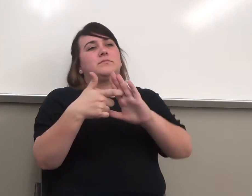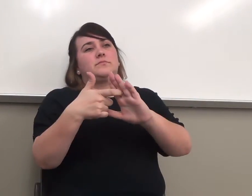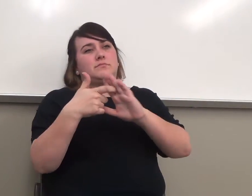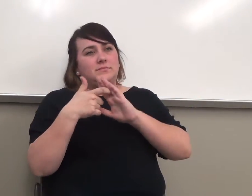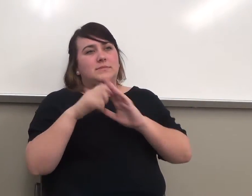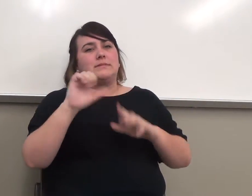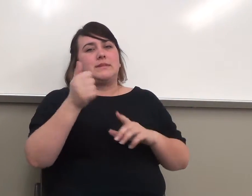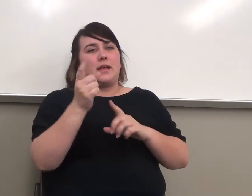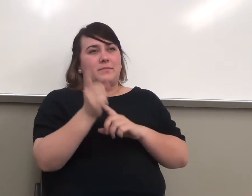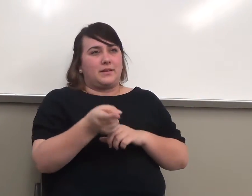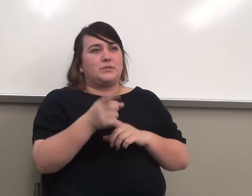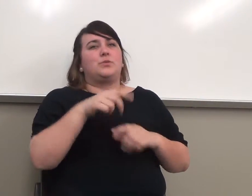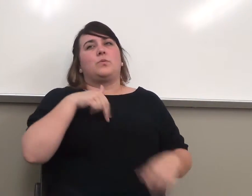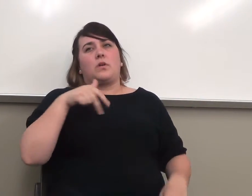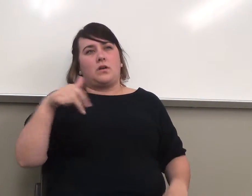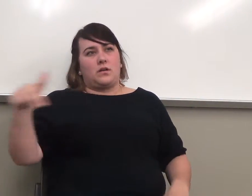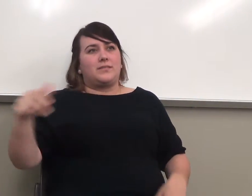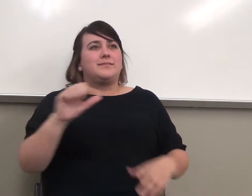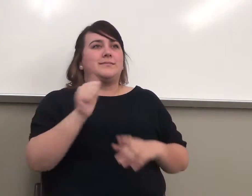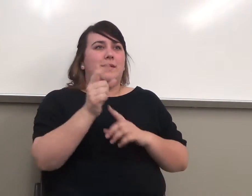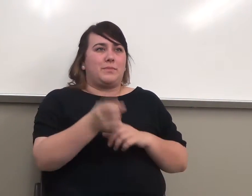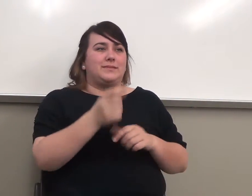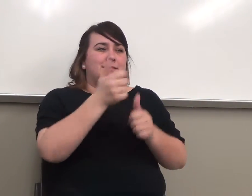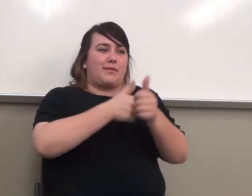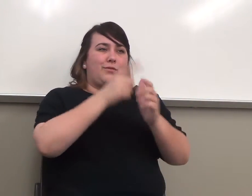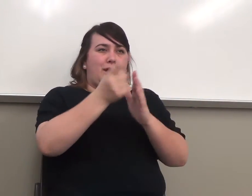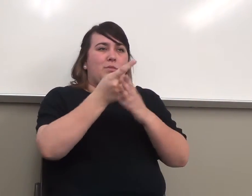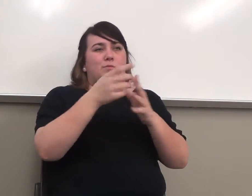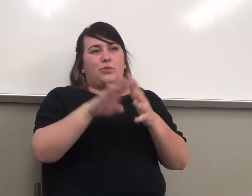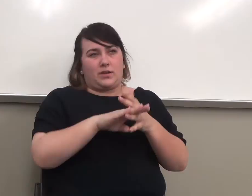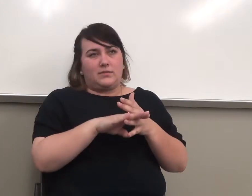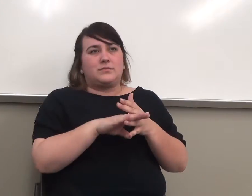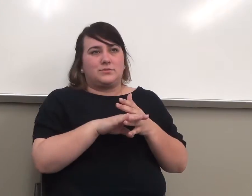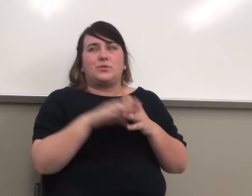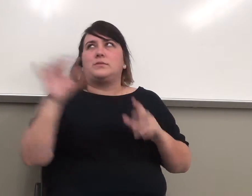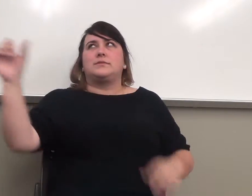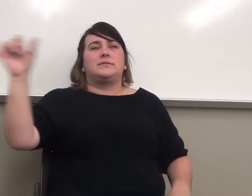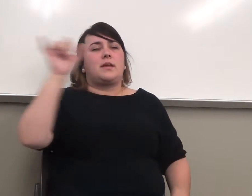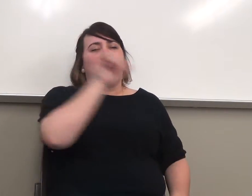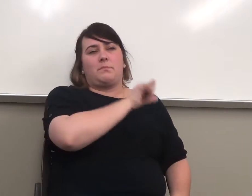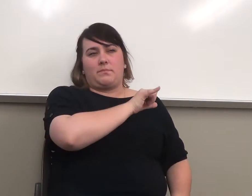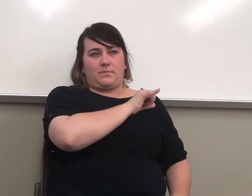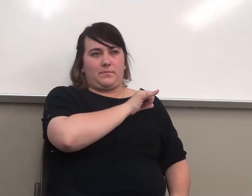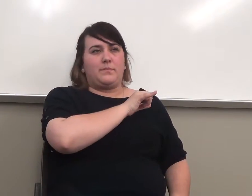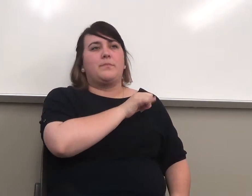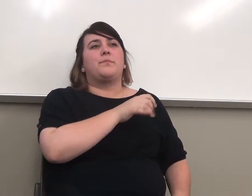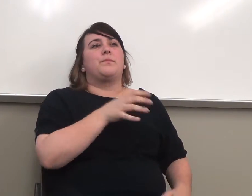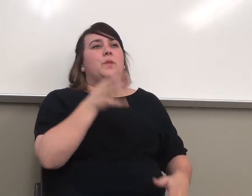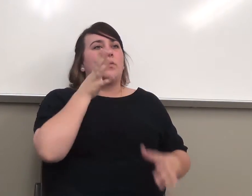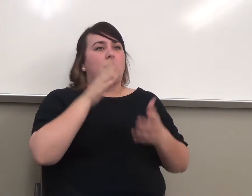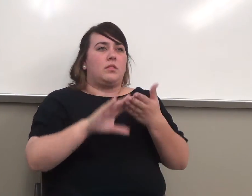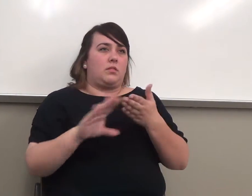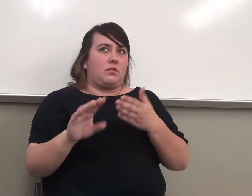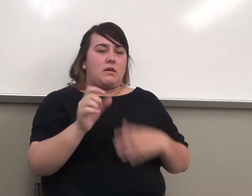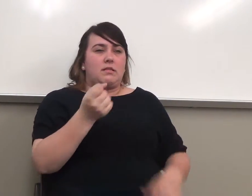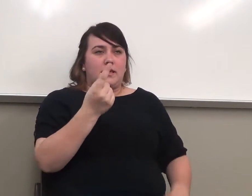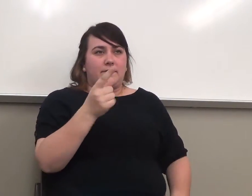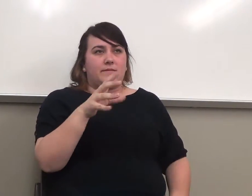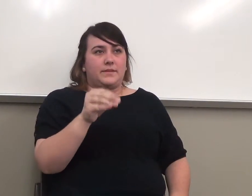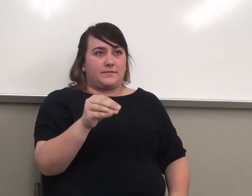you 10 minutes of grade for an hour. So this means exactly the same thing. You will get out, if you have a 10 to 12 class,